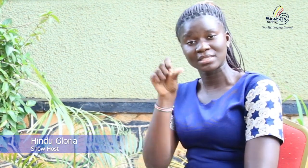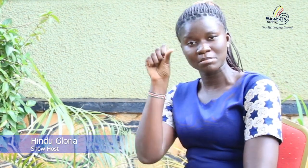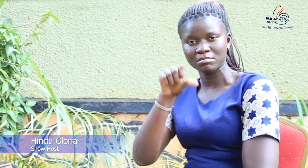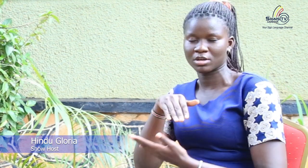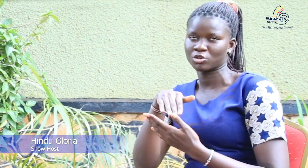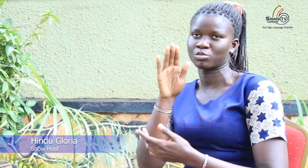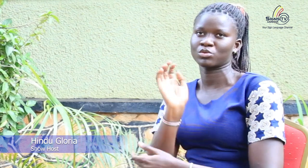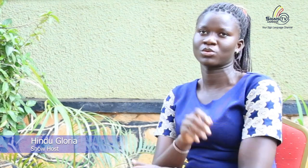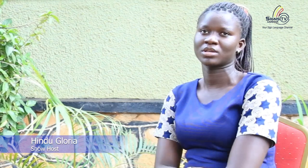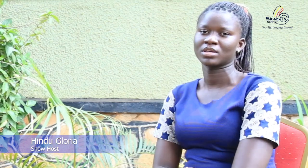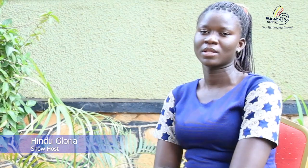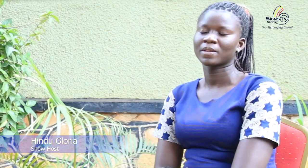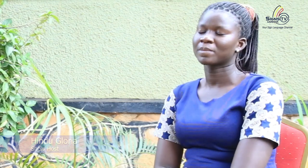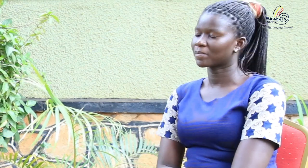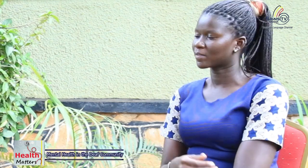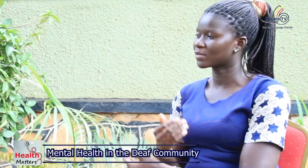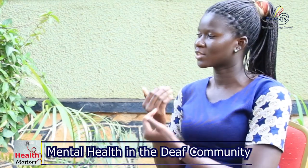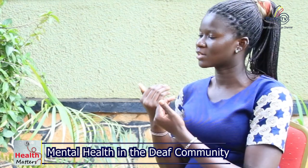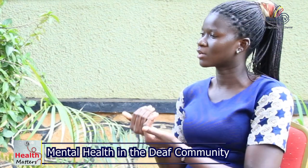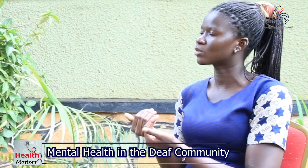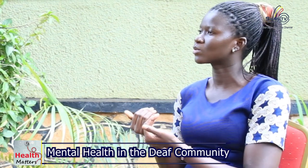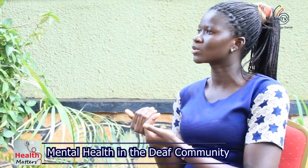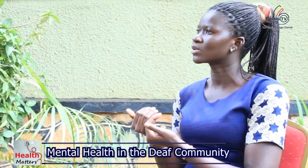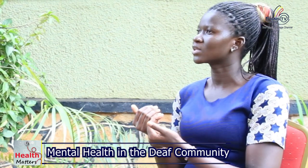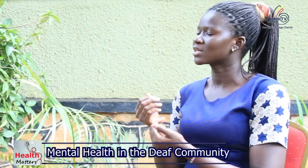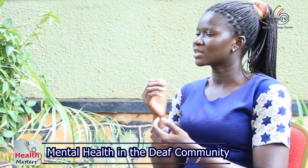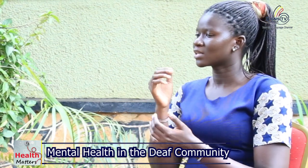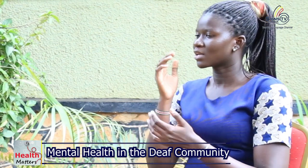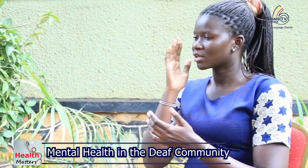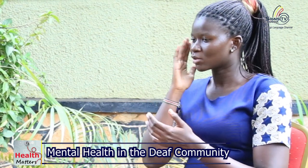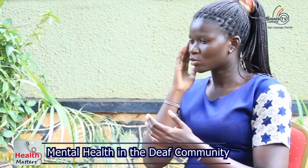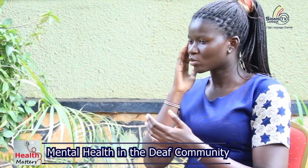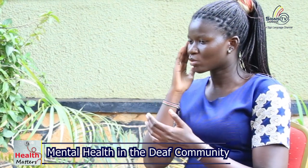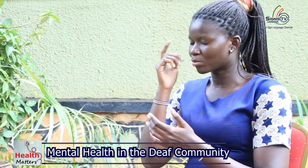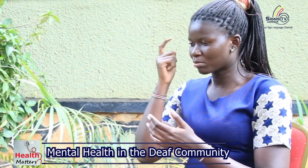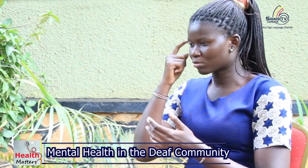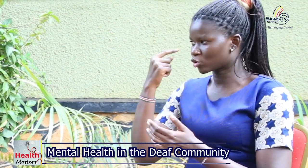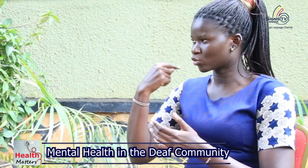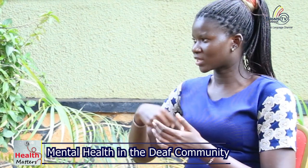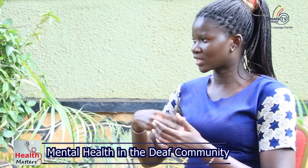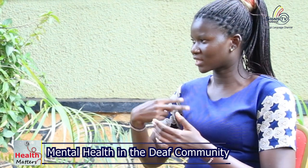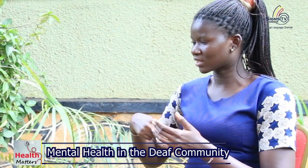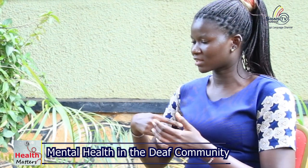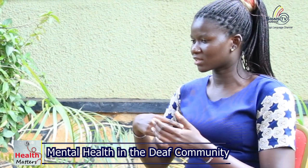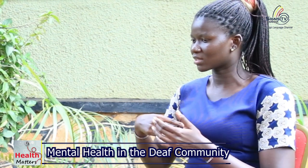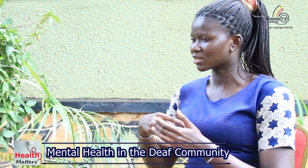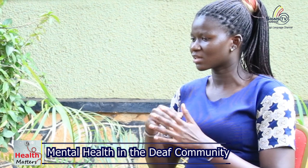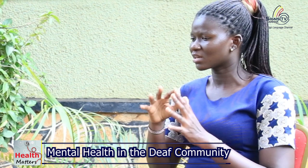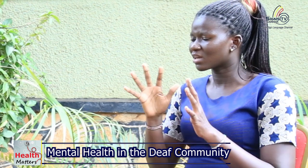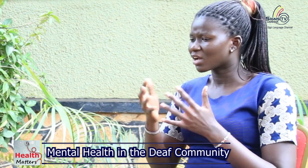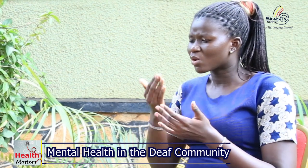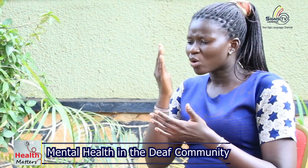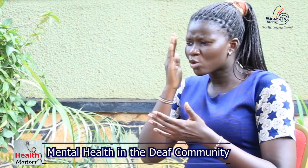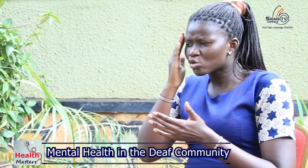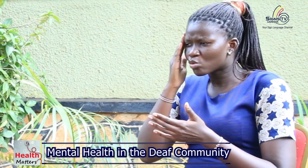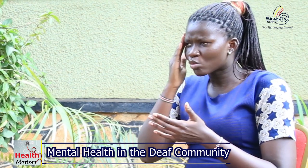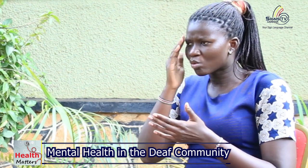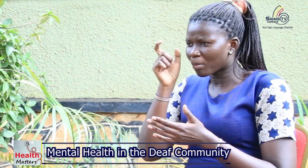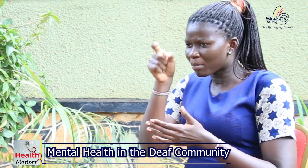communicate with you it feels so so bad so now i know that mental health is how